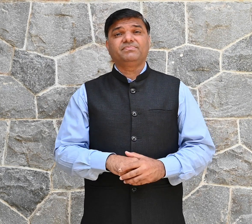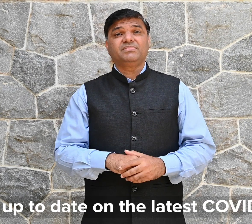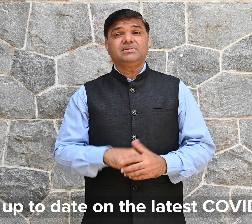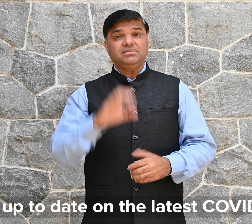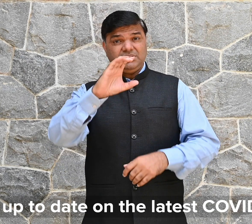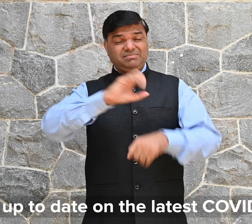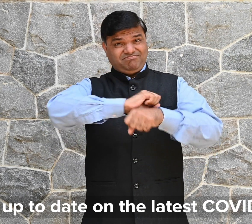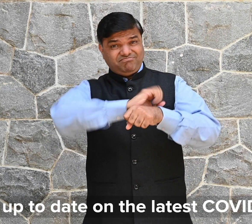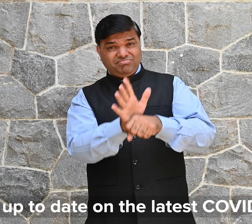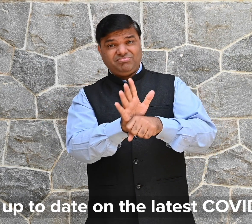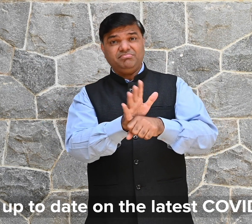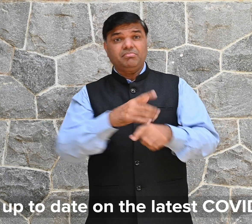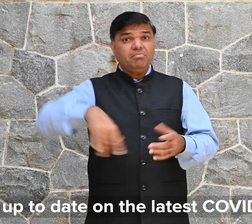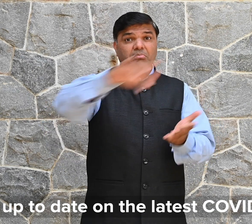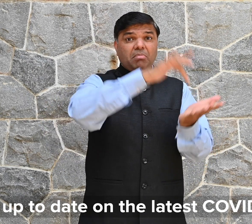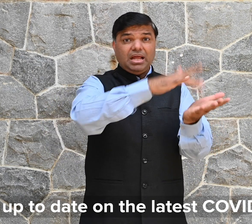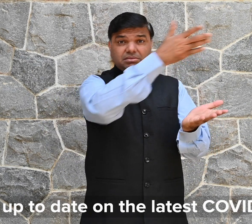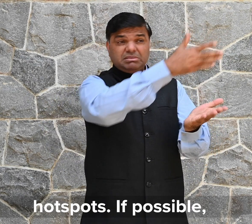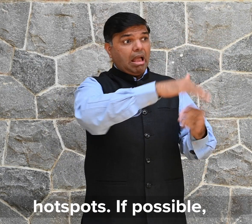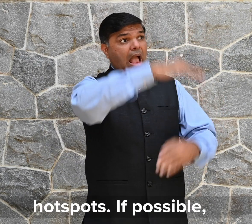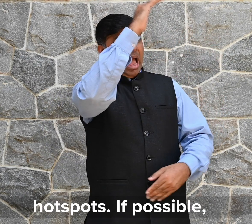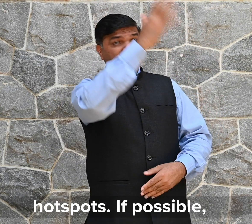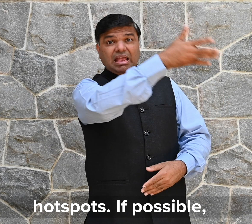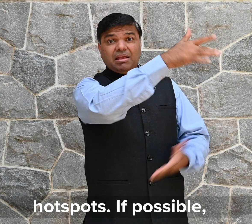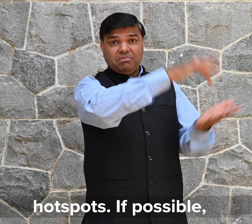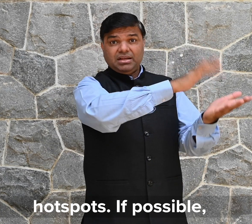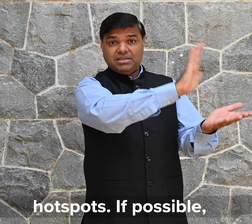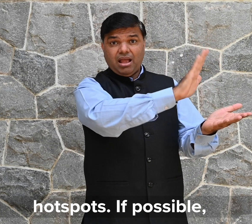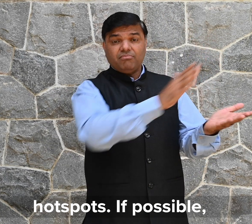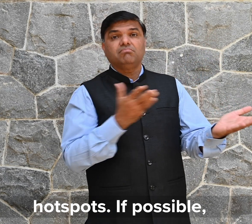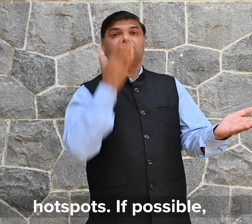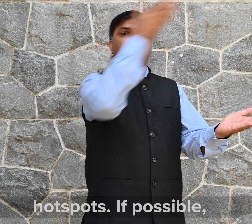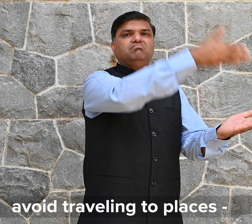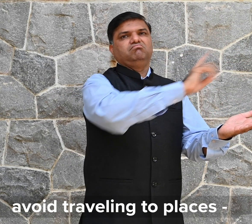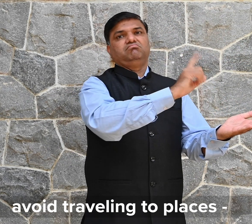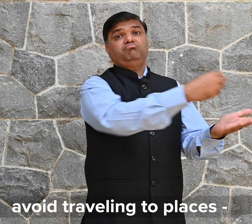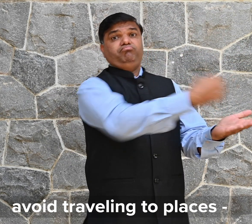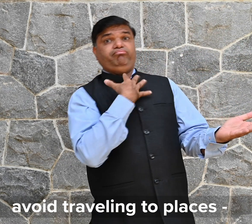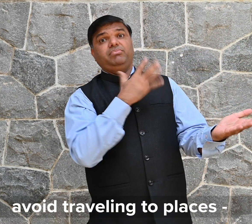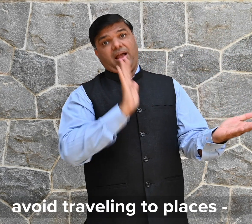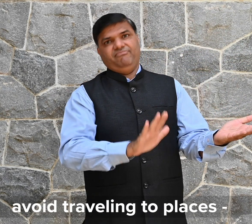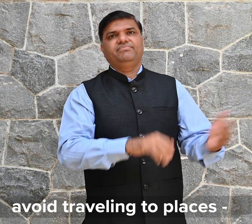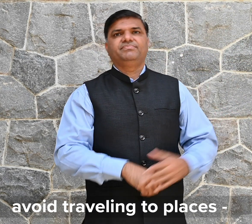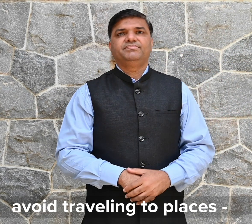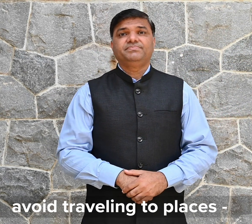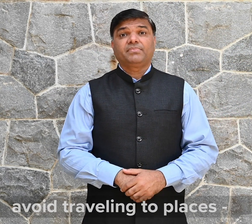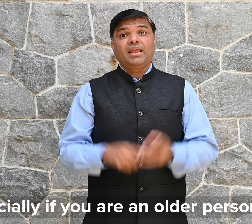Keep up to date on the latest COVID-19 hotspots. If possible, avoid